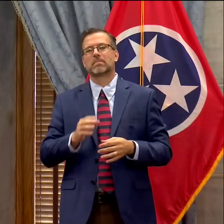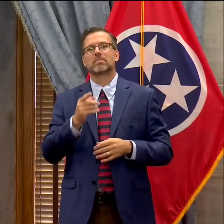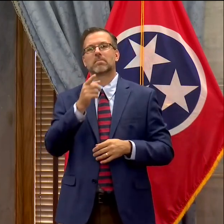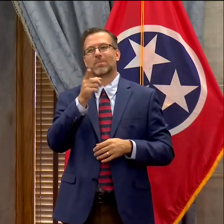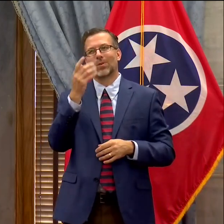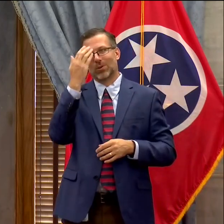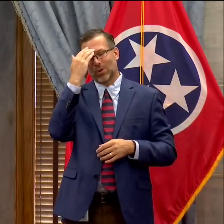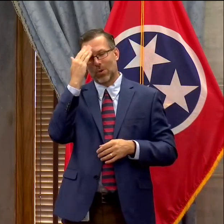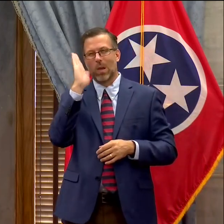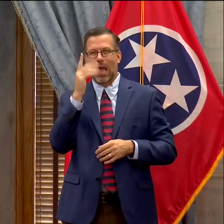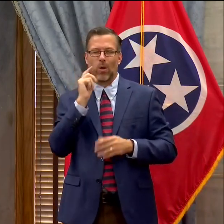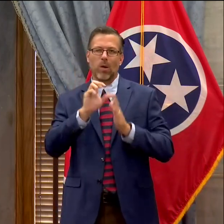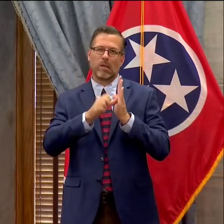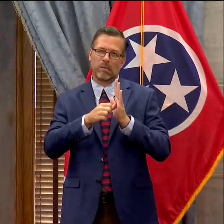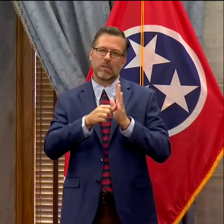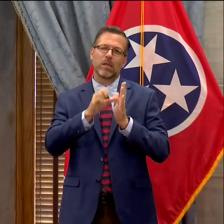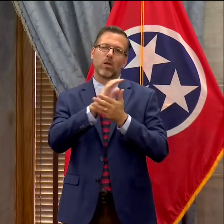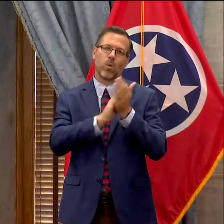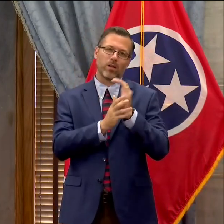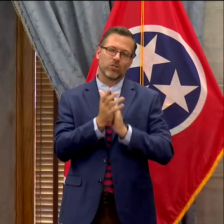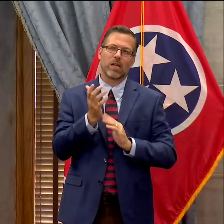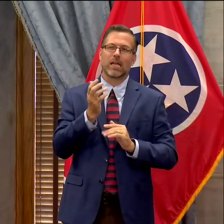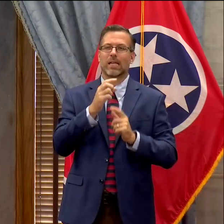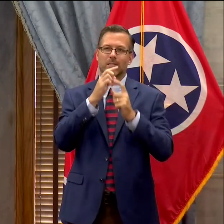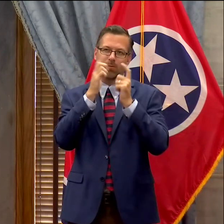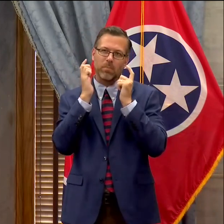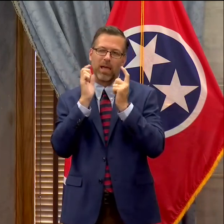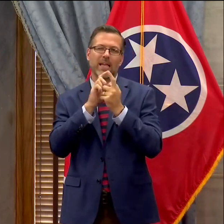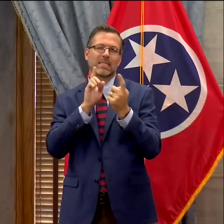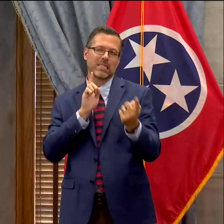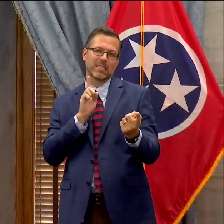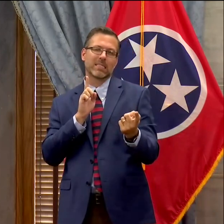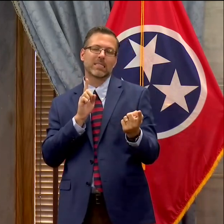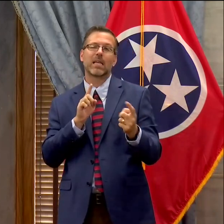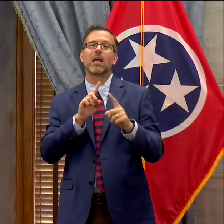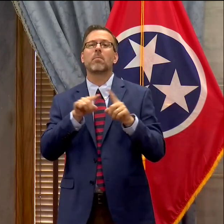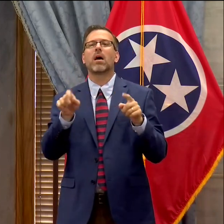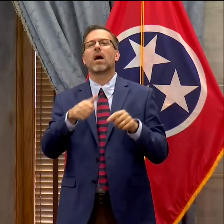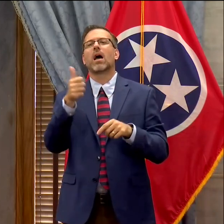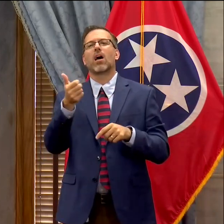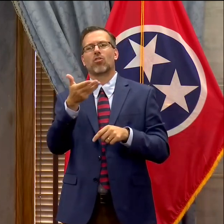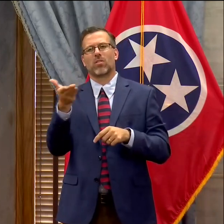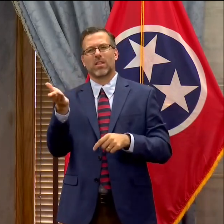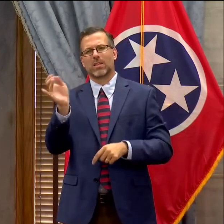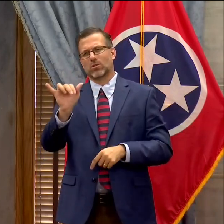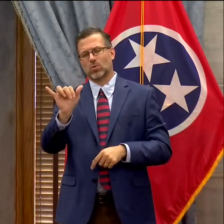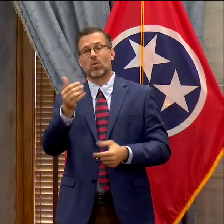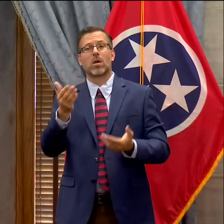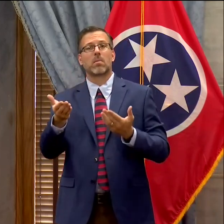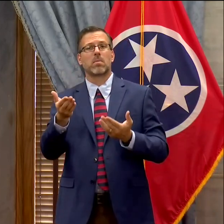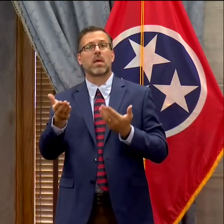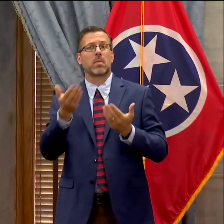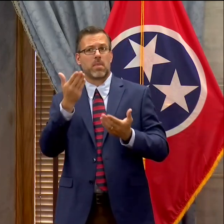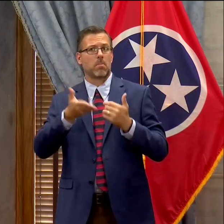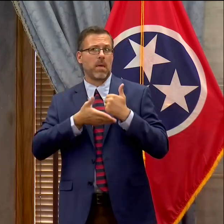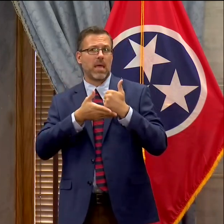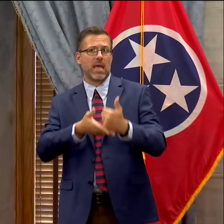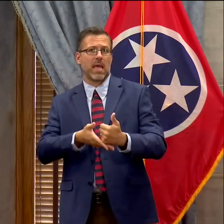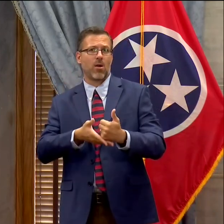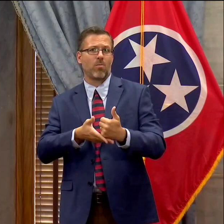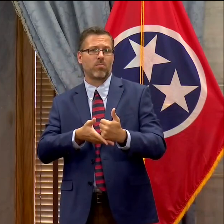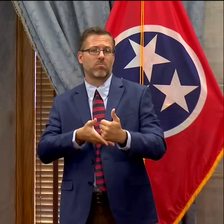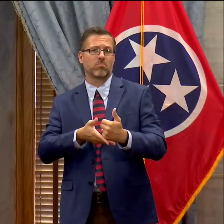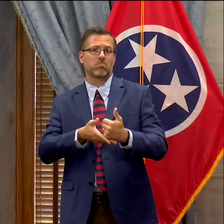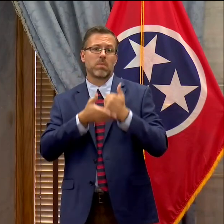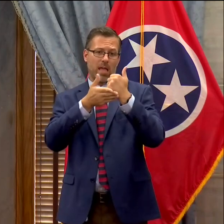I'm going to say wash your hands and wear your mask and keep your distance, but there are a couple of other things that you may not have thought of that you really can do to help not